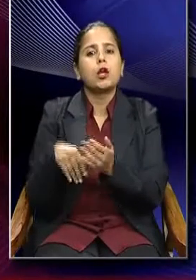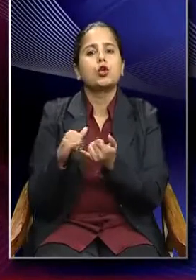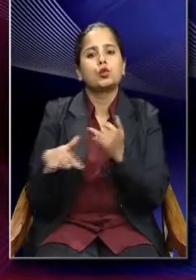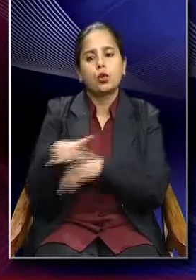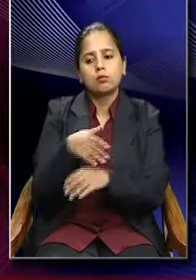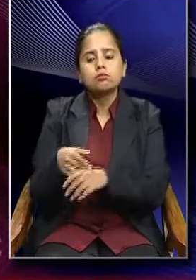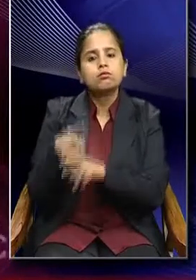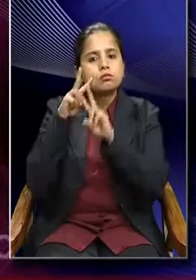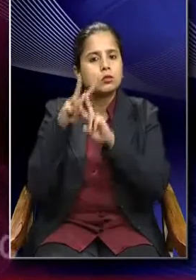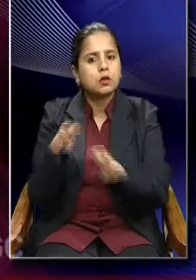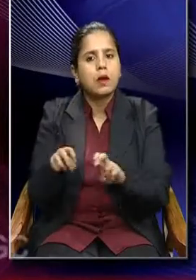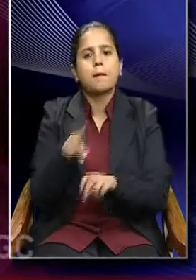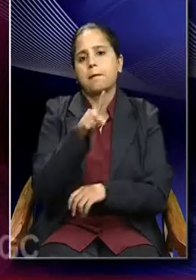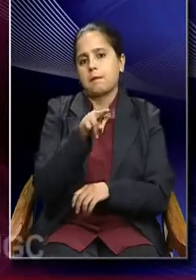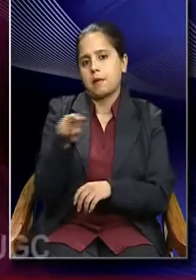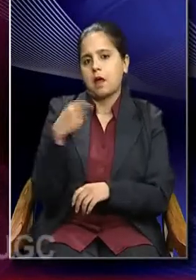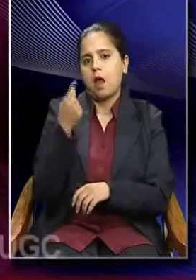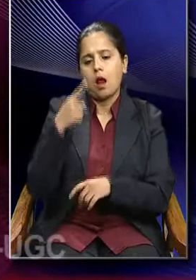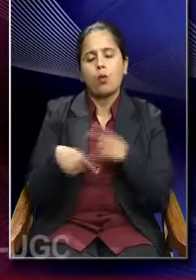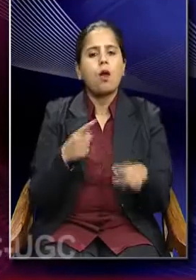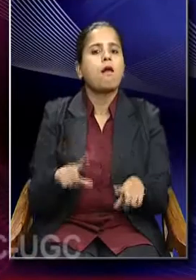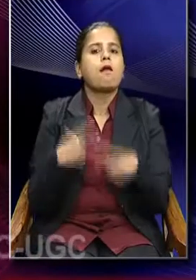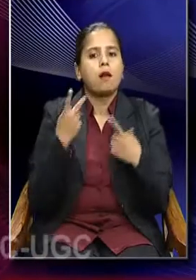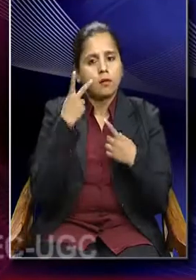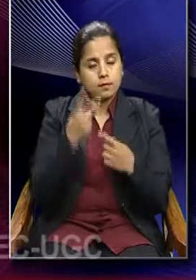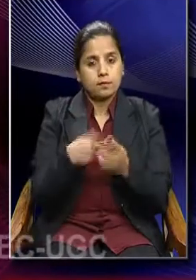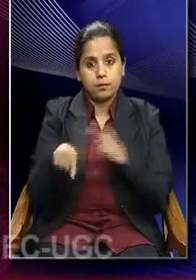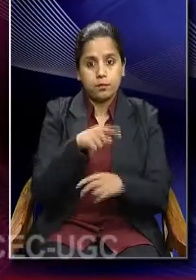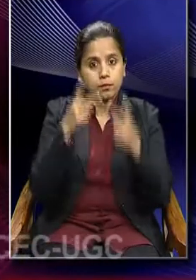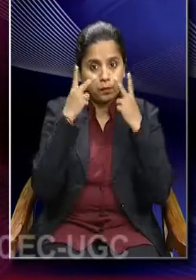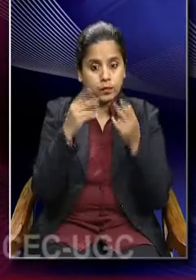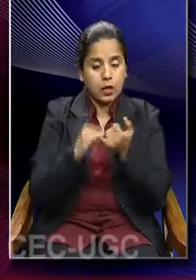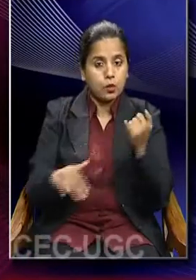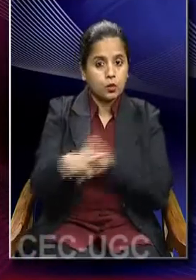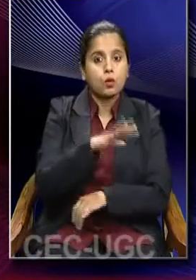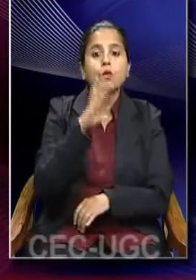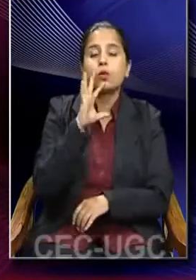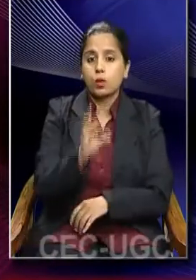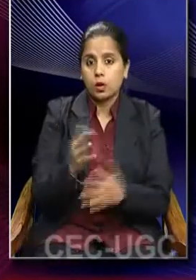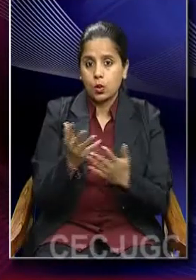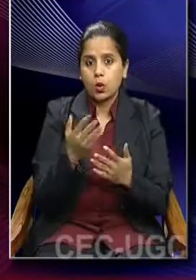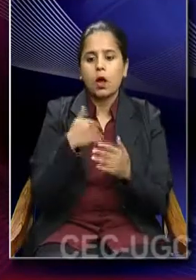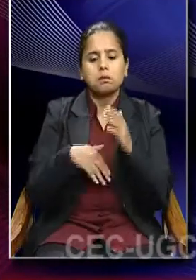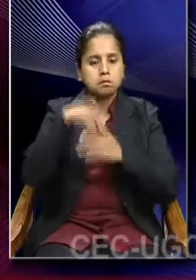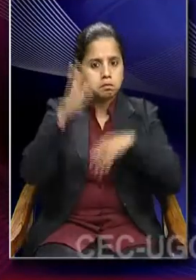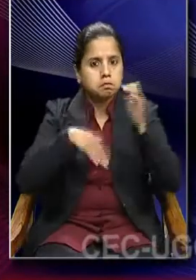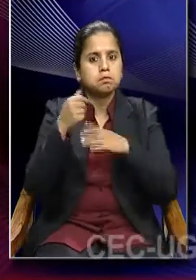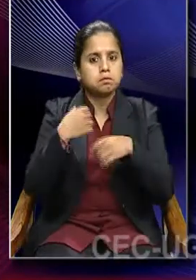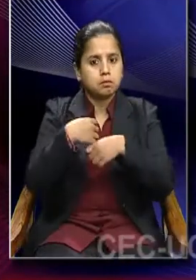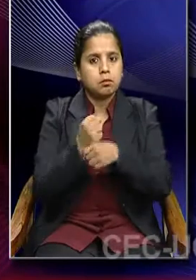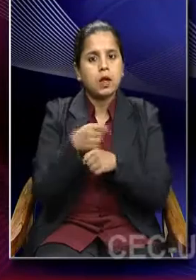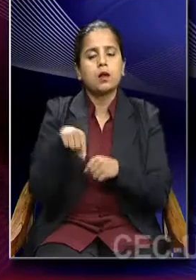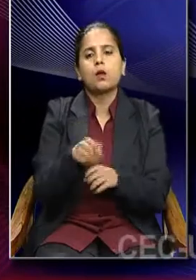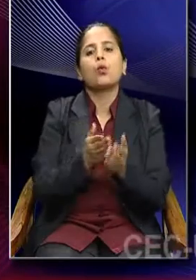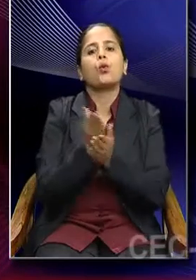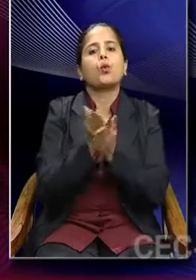understanding meaning in everyday life to looking at social reality as a construct is the way in